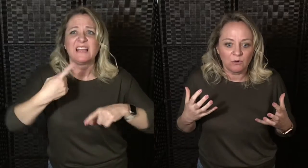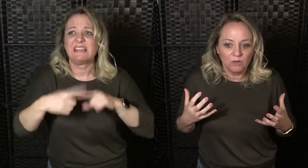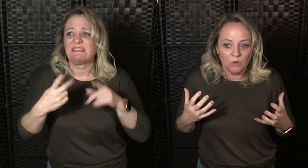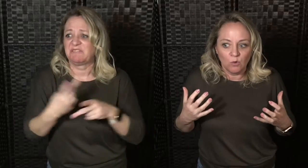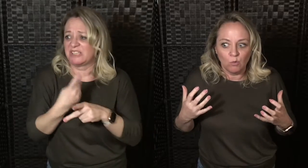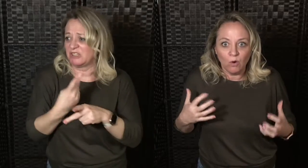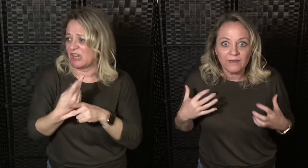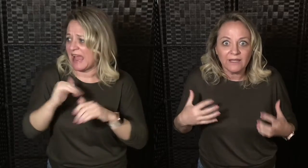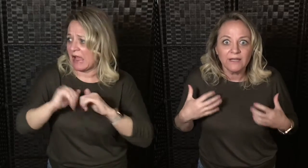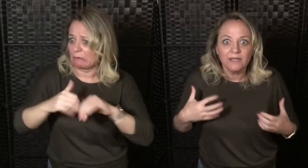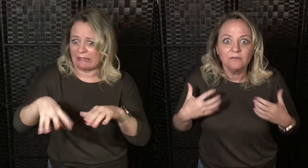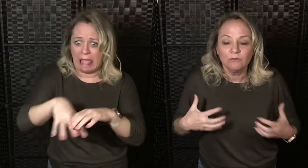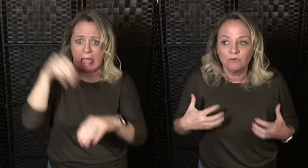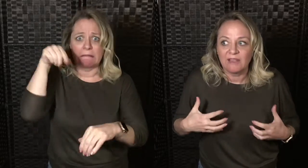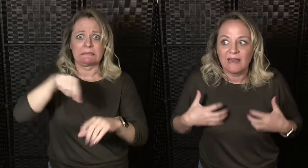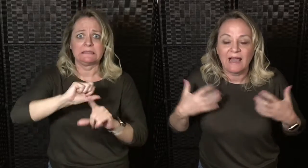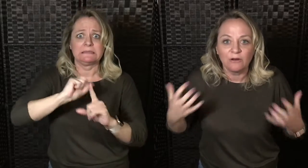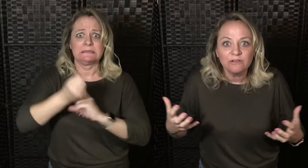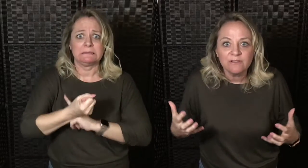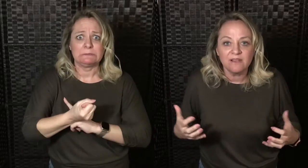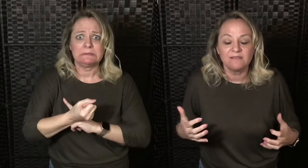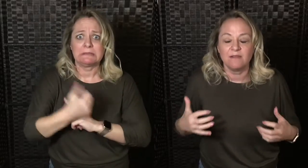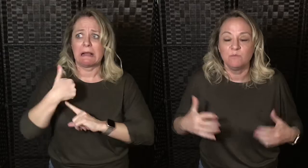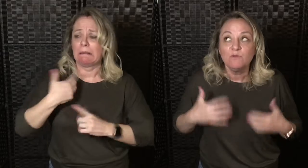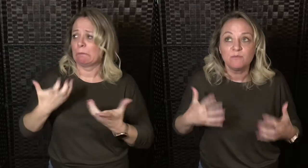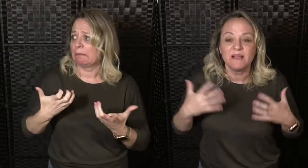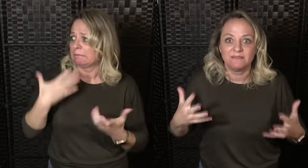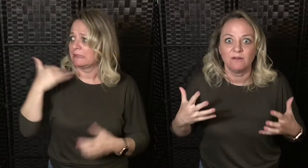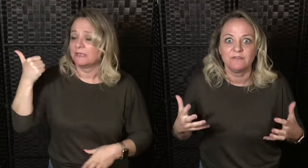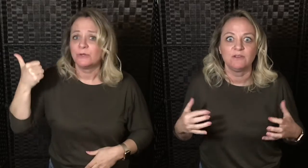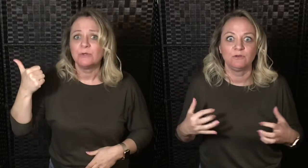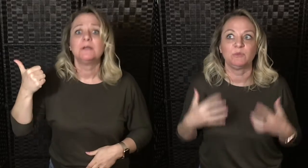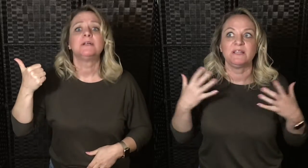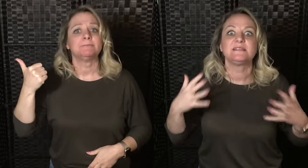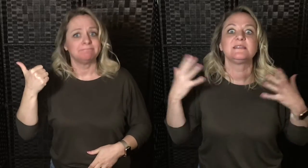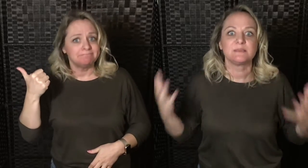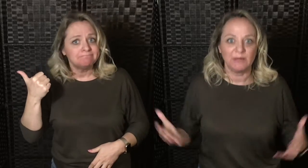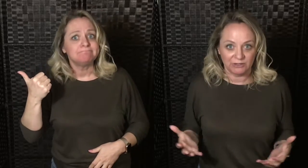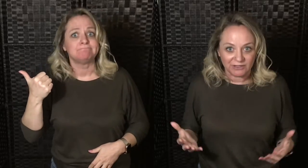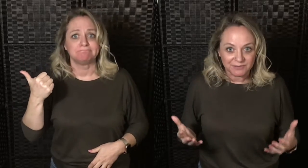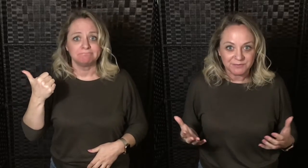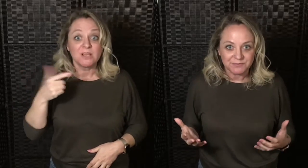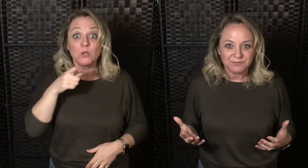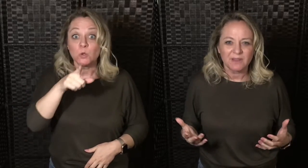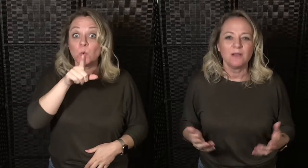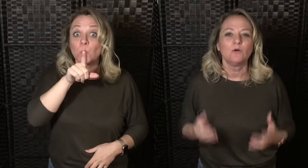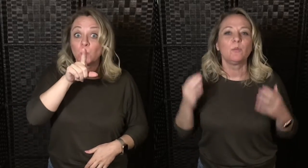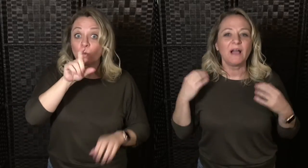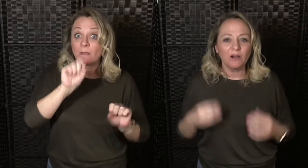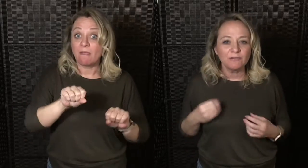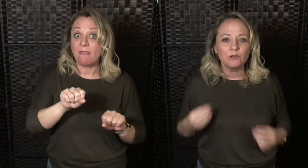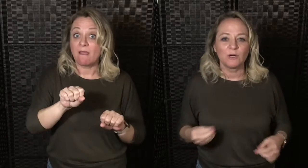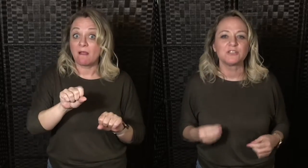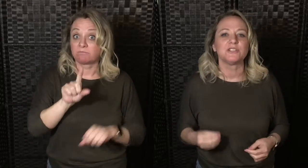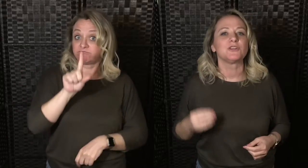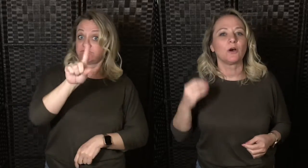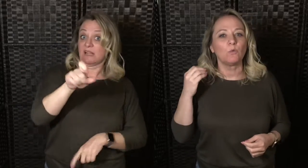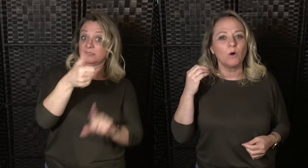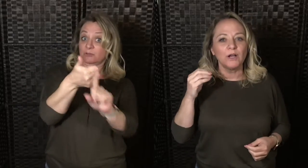what can I do to get out of this and move myself into a place that's better? Well, powerful questions are one